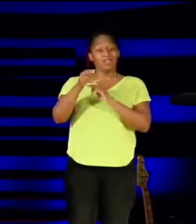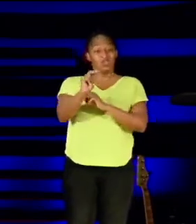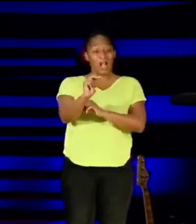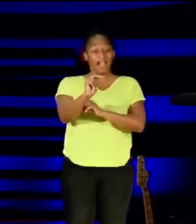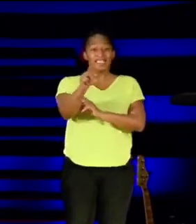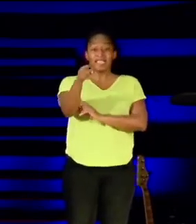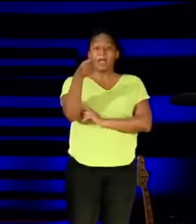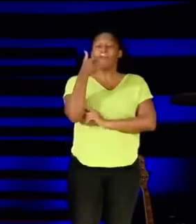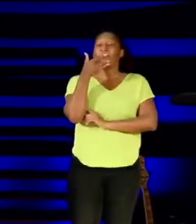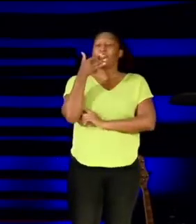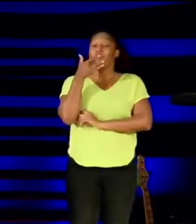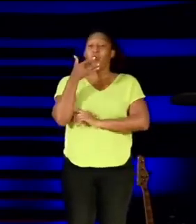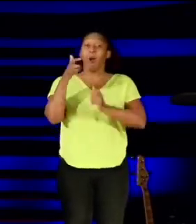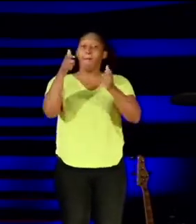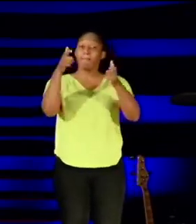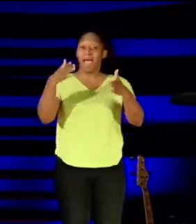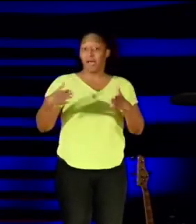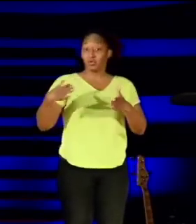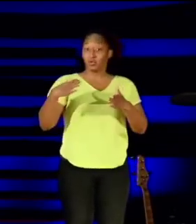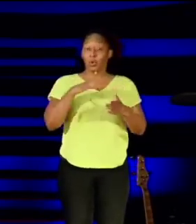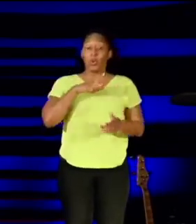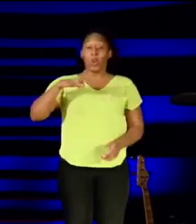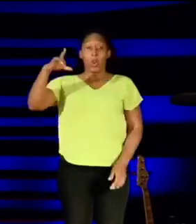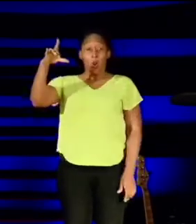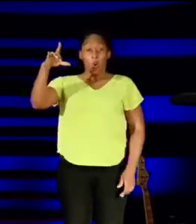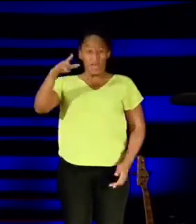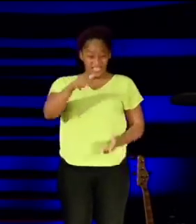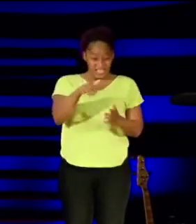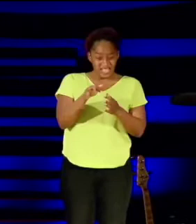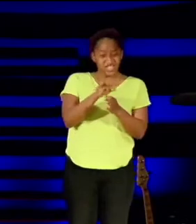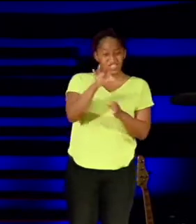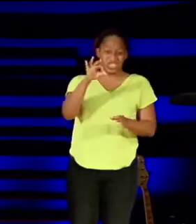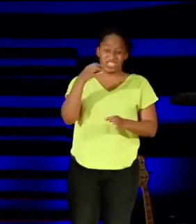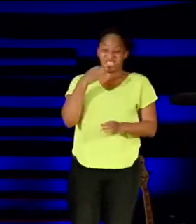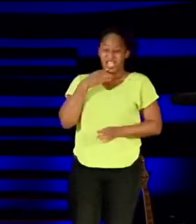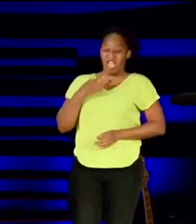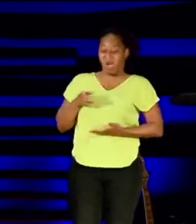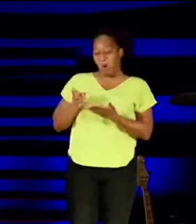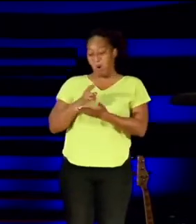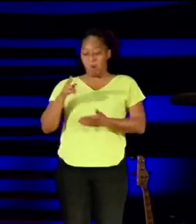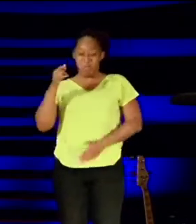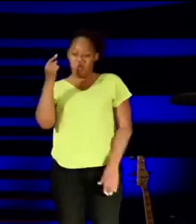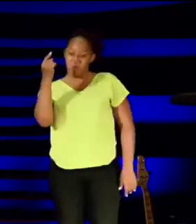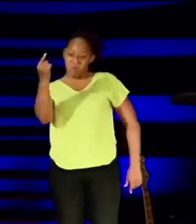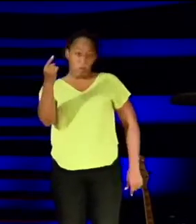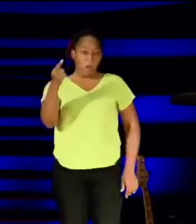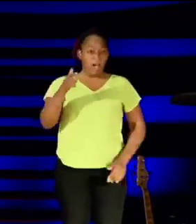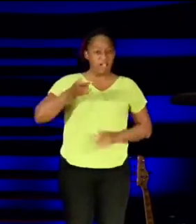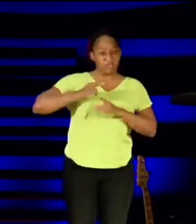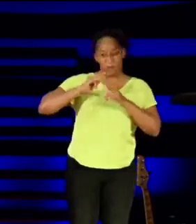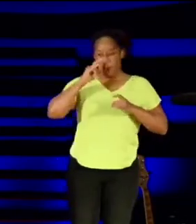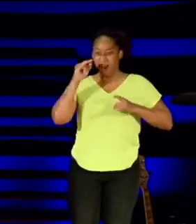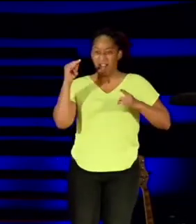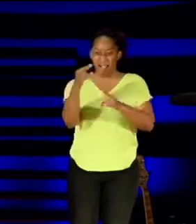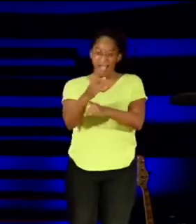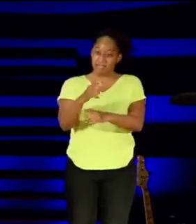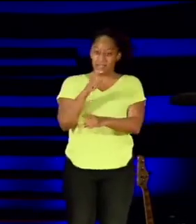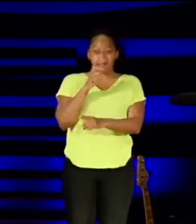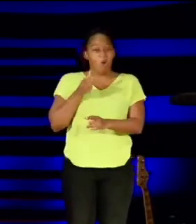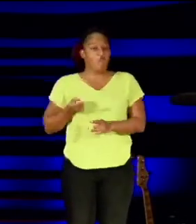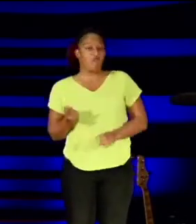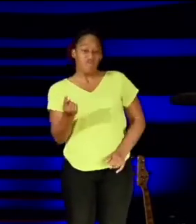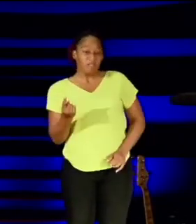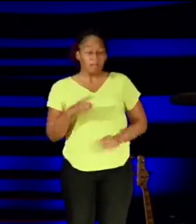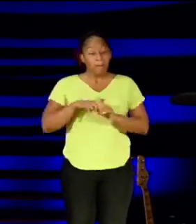master or Lord. And the spirit called him Holy One. It was sarcastic and offensive. But yet and still the